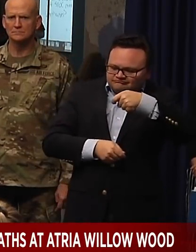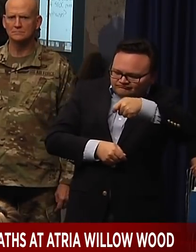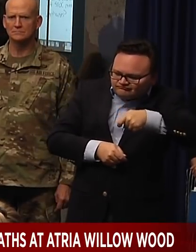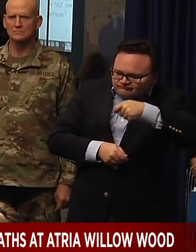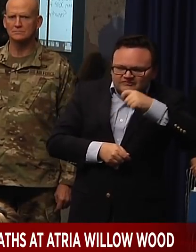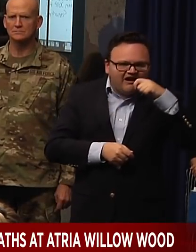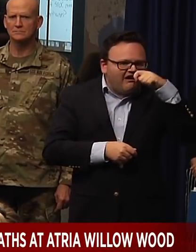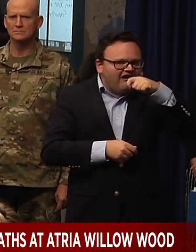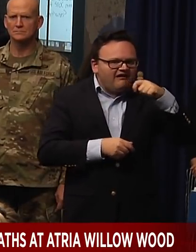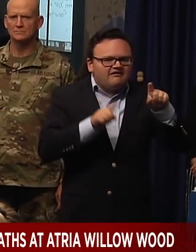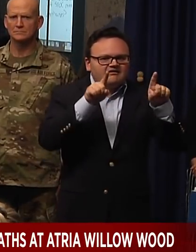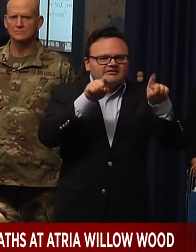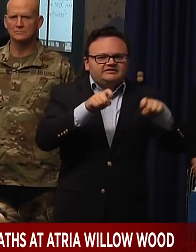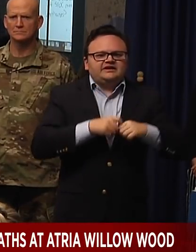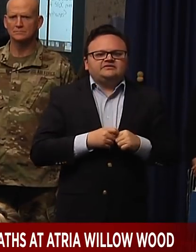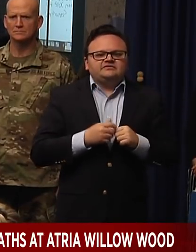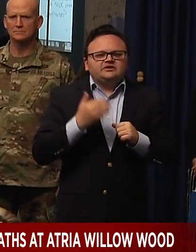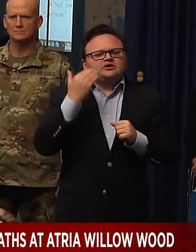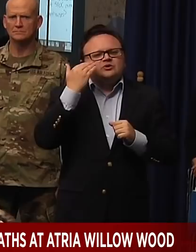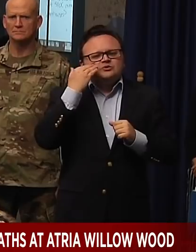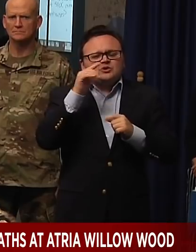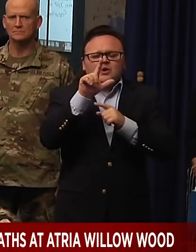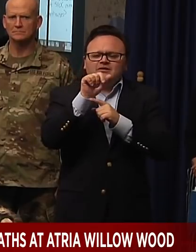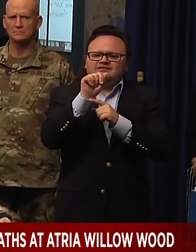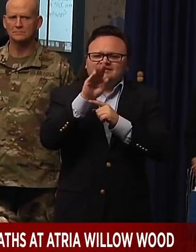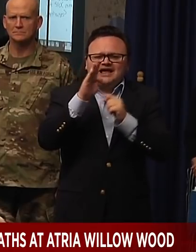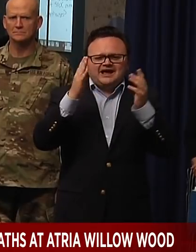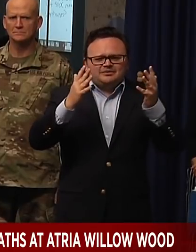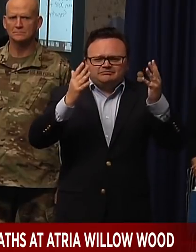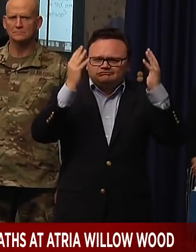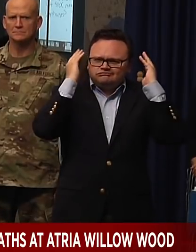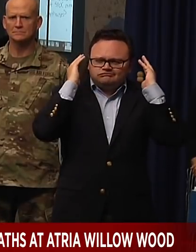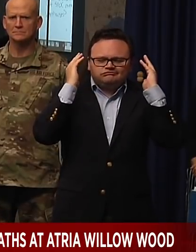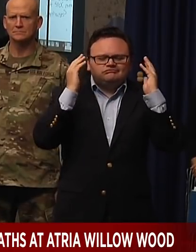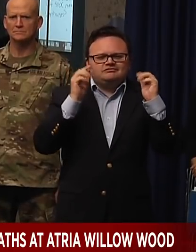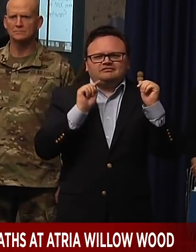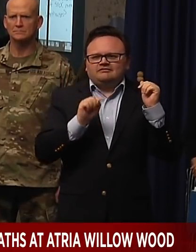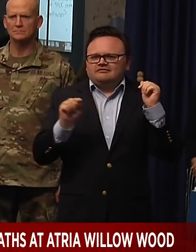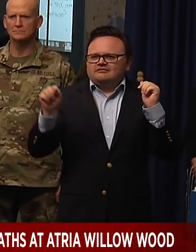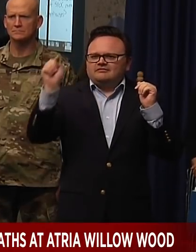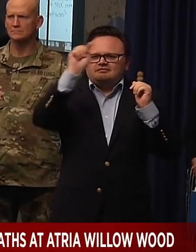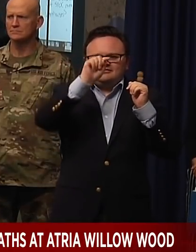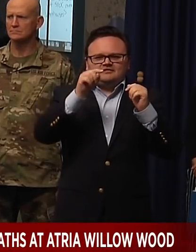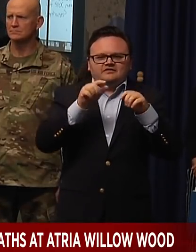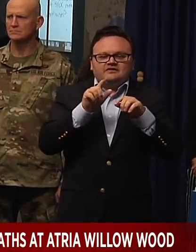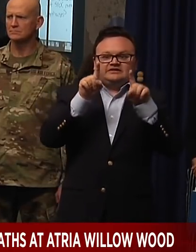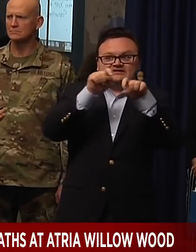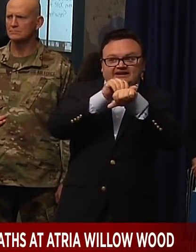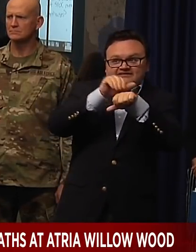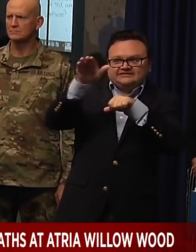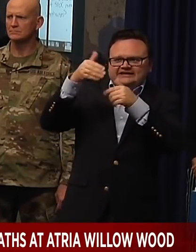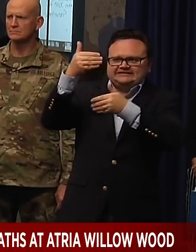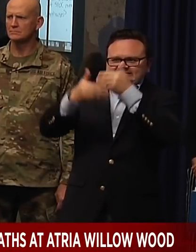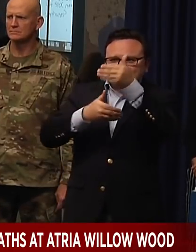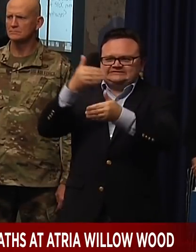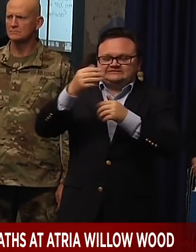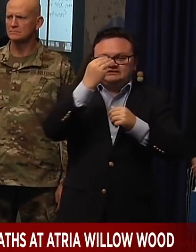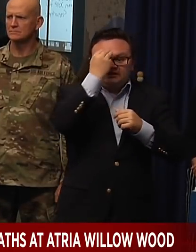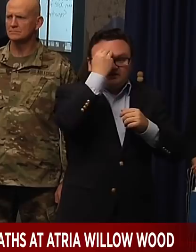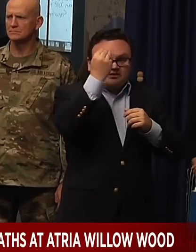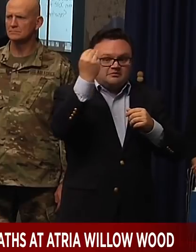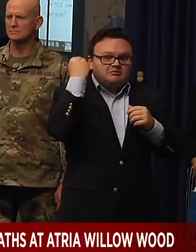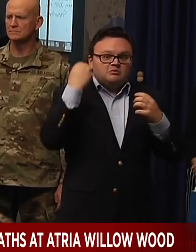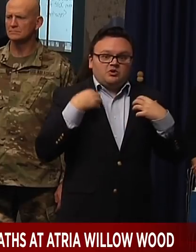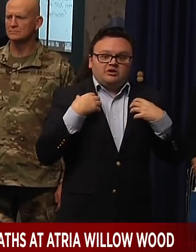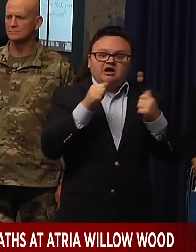the private labs. Memorial Health's lab is almost online. But we're obviously, we'd love to turn those test results as soon as